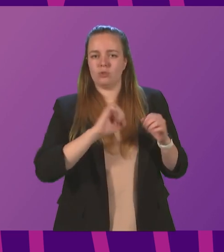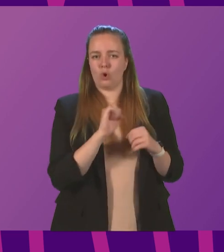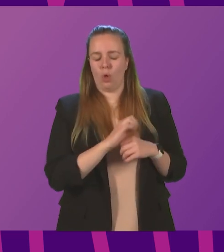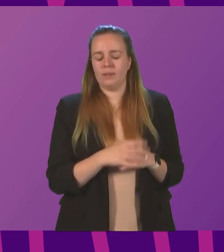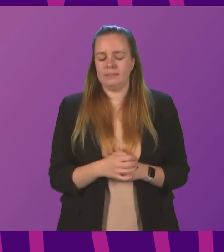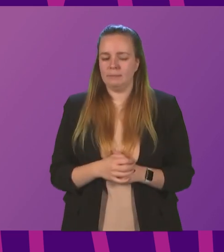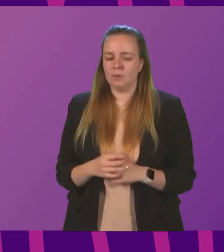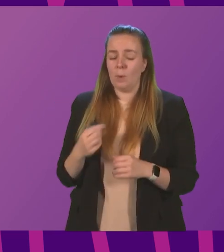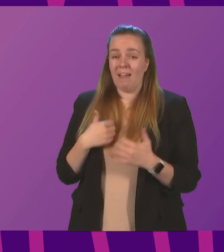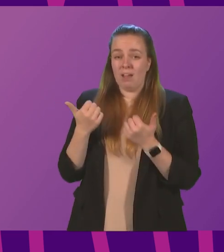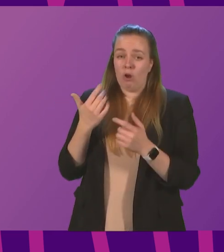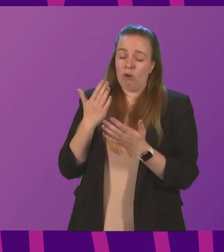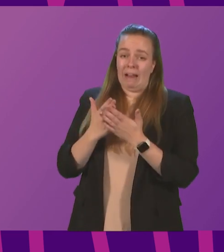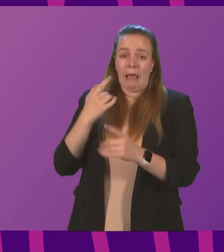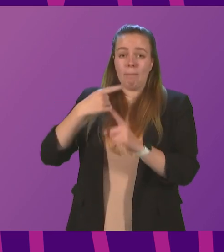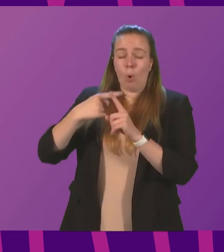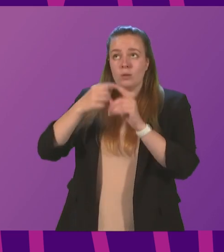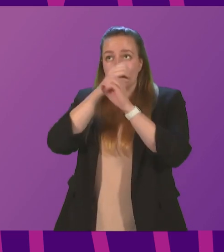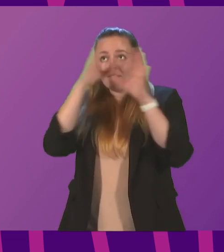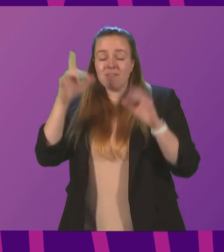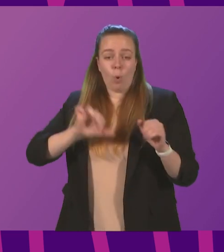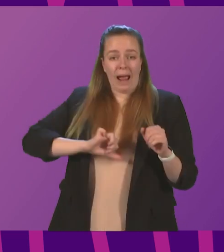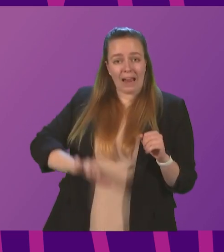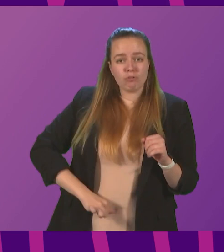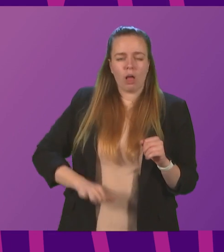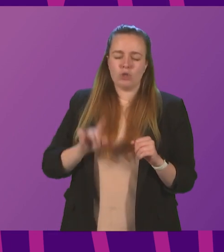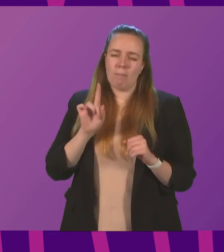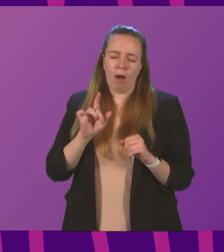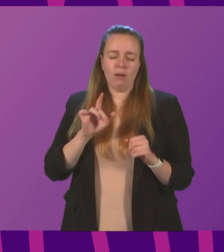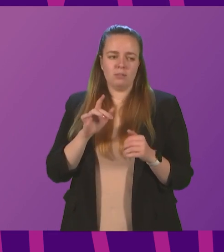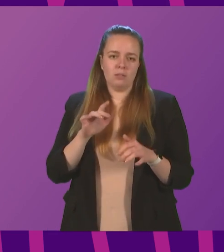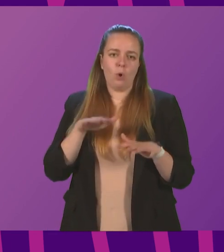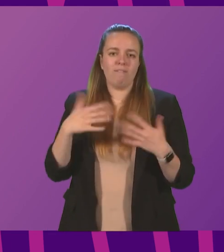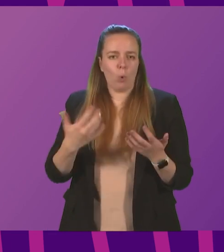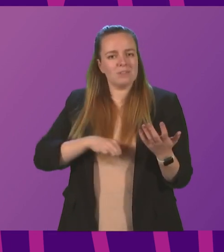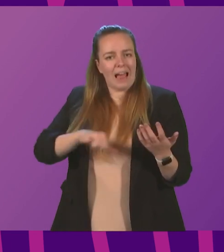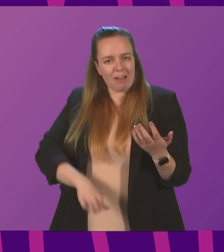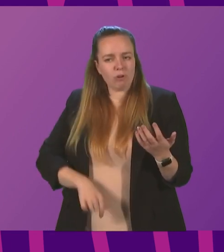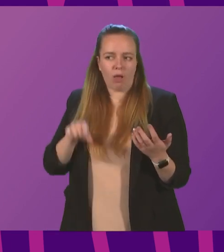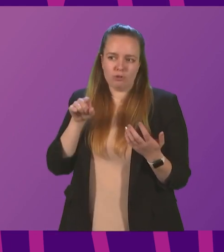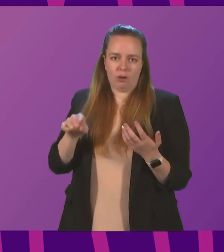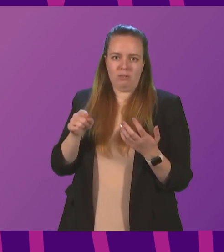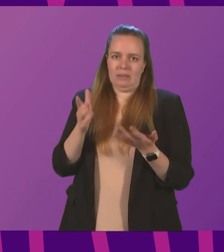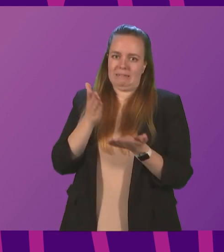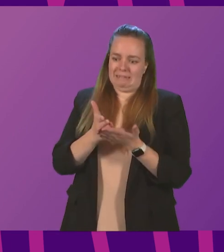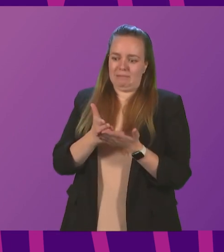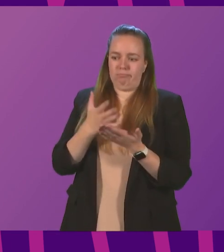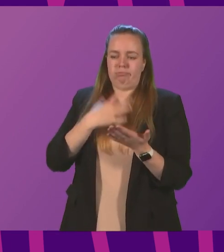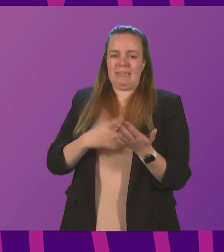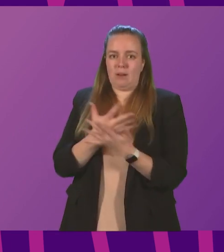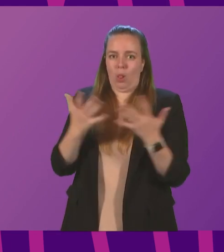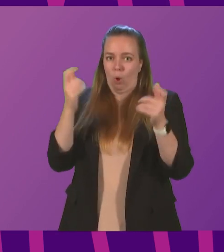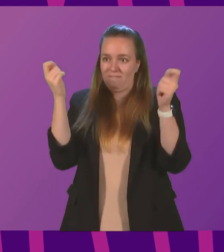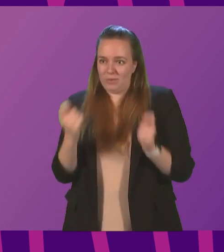got a really positive vision for agriculture but there is no doubt that agriculture is one of the sectors where considerable adaptation is needed to